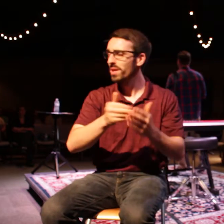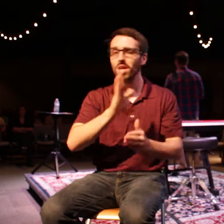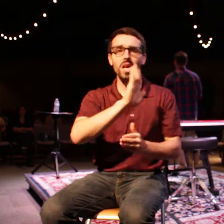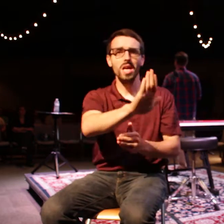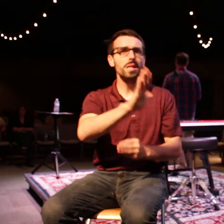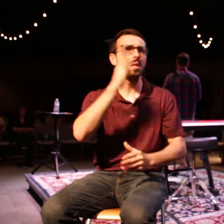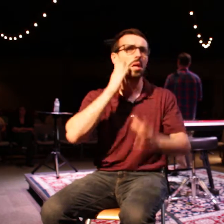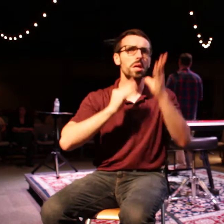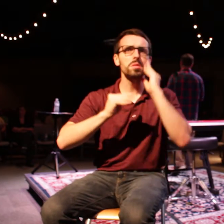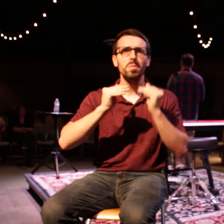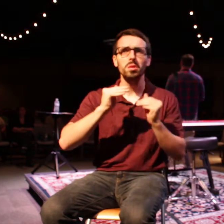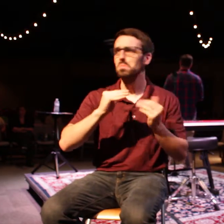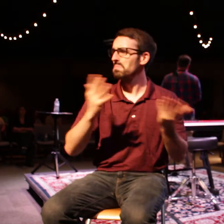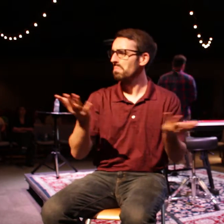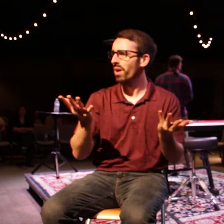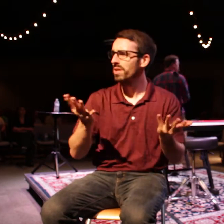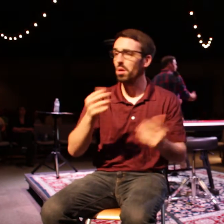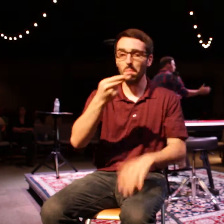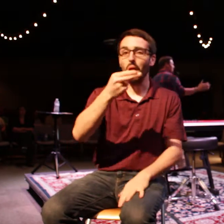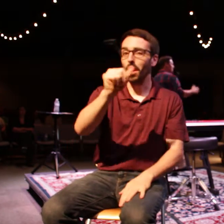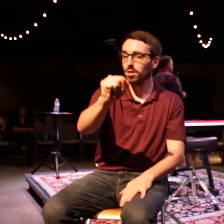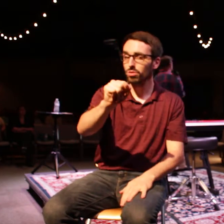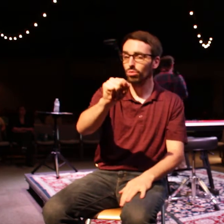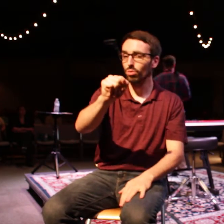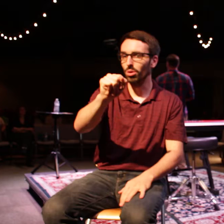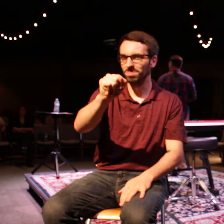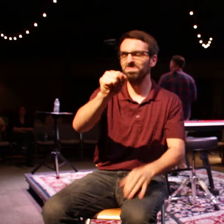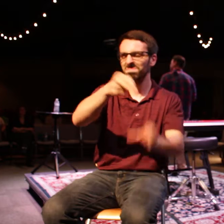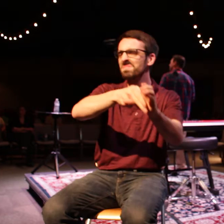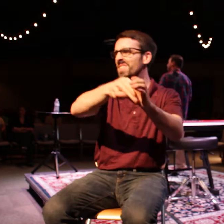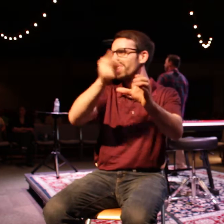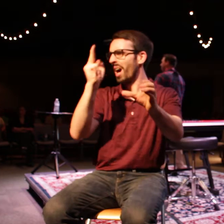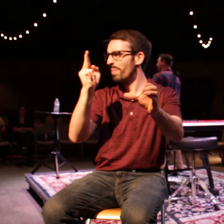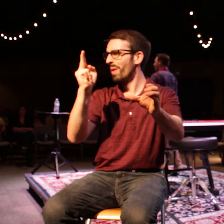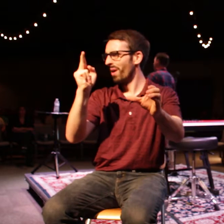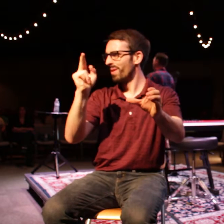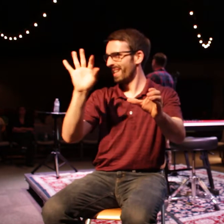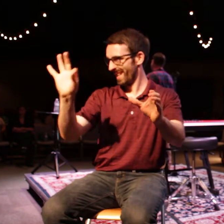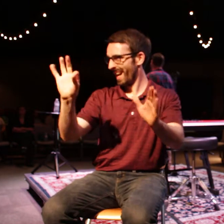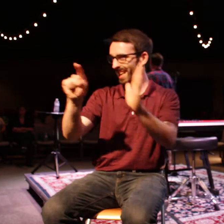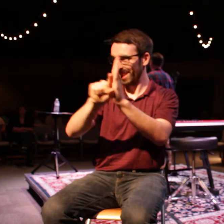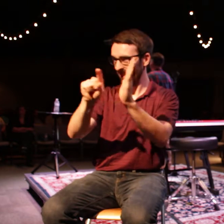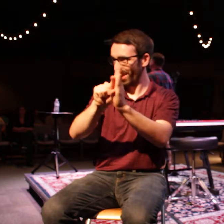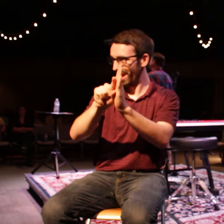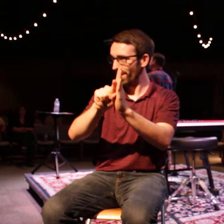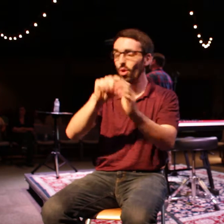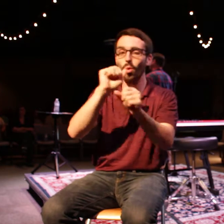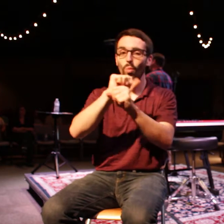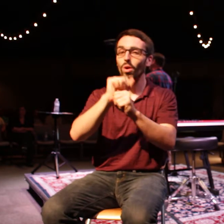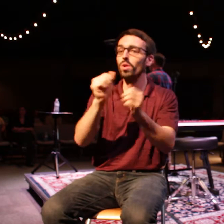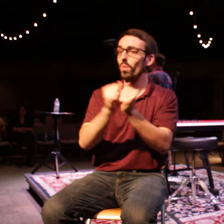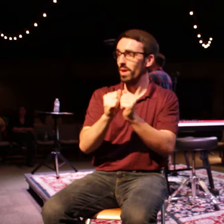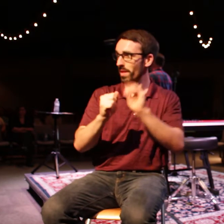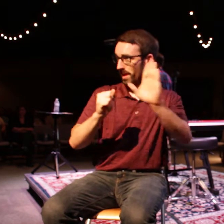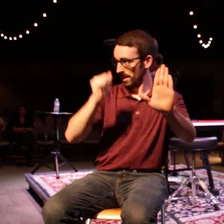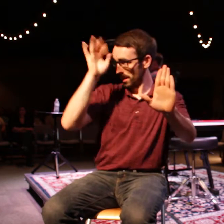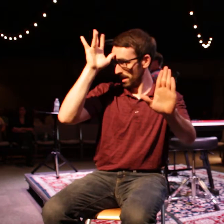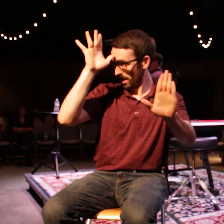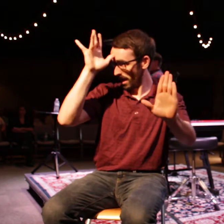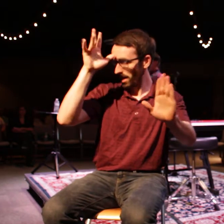ninth grade and he went to work for his dad as a carpenter. was very lost, didn't know what he was going to do with his life. And during that time with his dad,